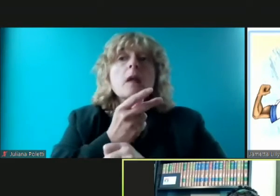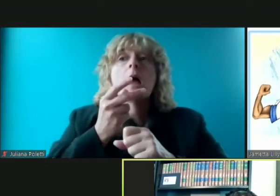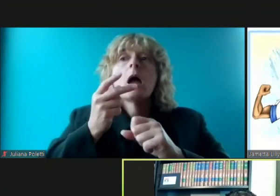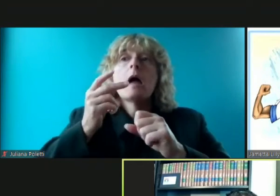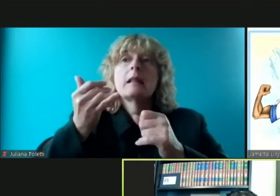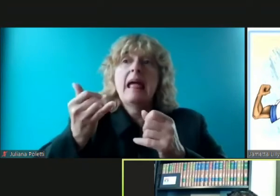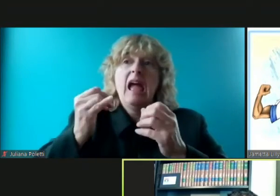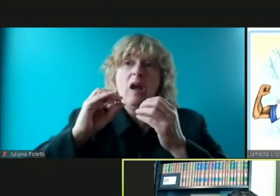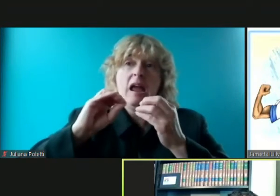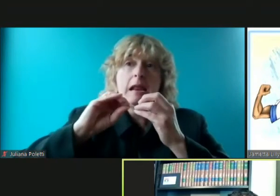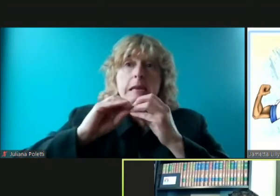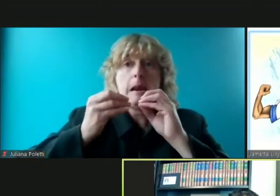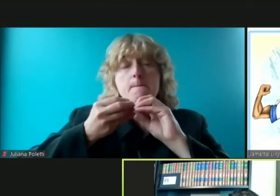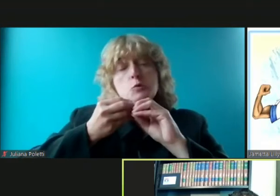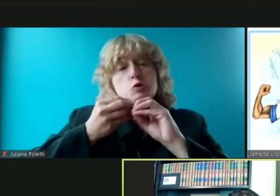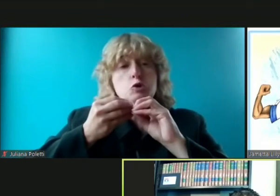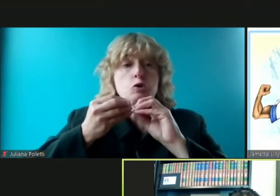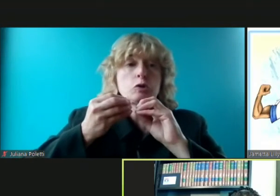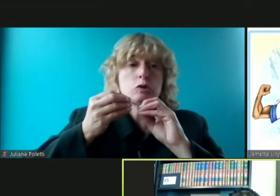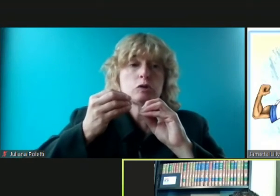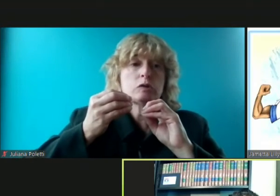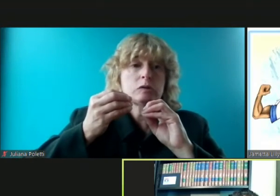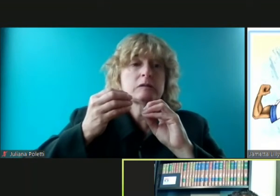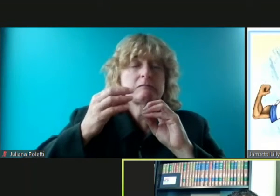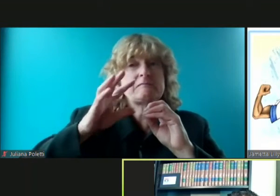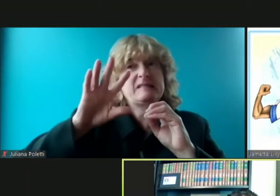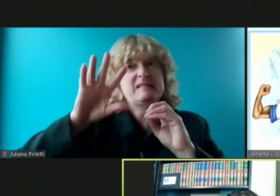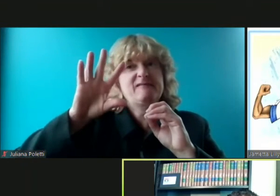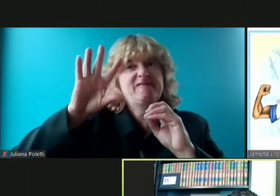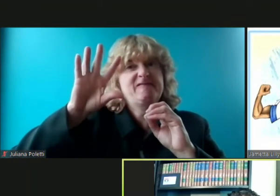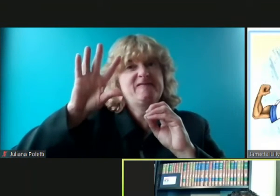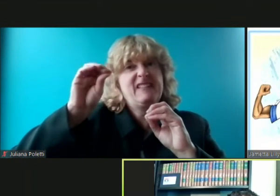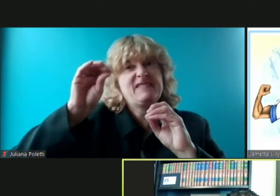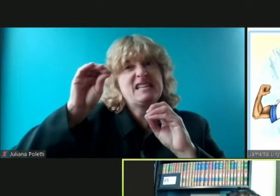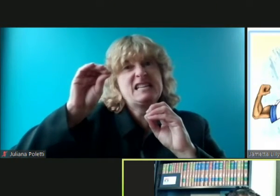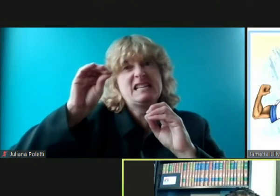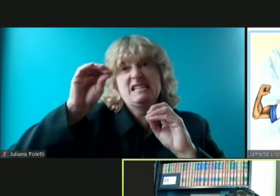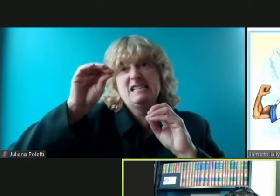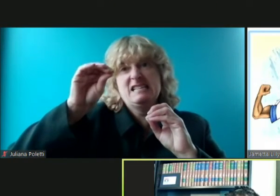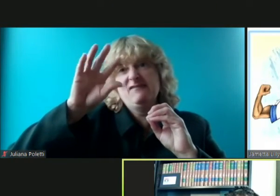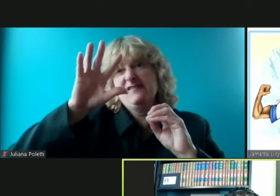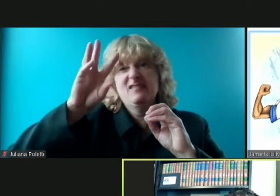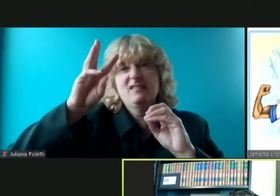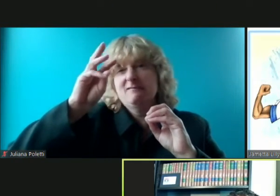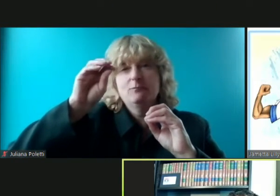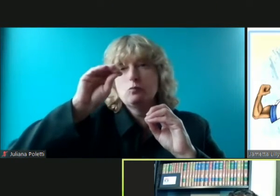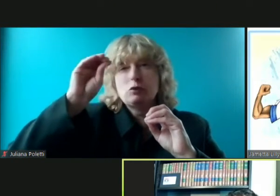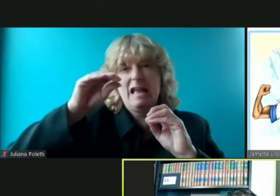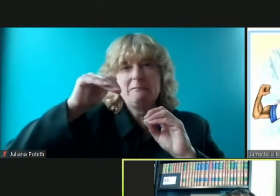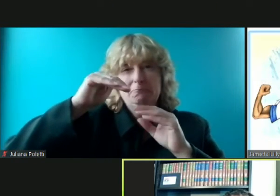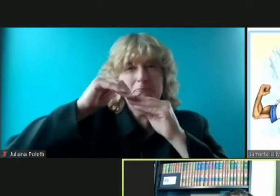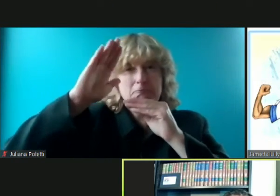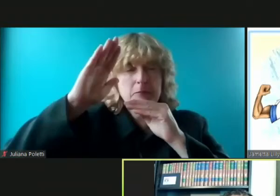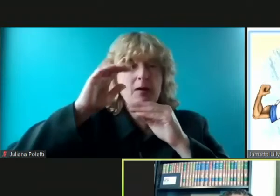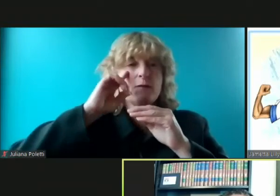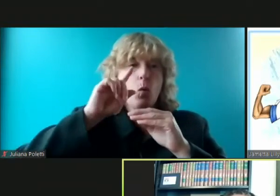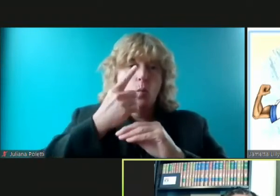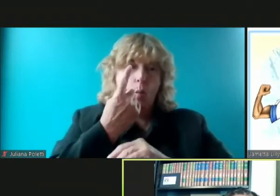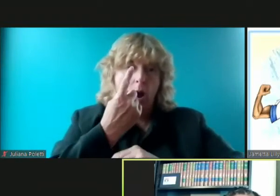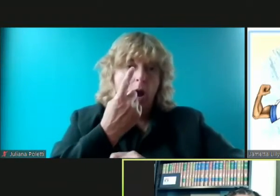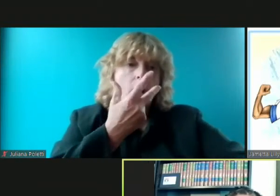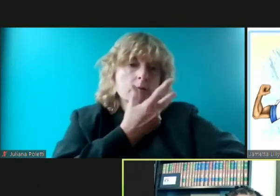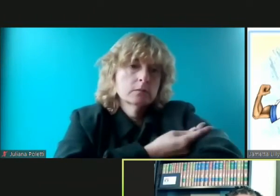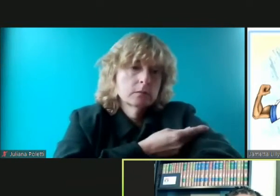high 50s for uh one vaccine uh or at least one dose of vaccine but it needs to be higher the